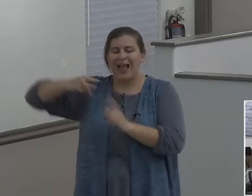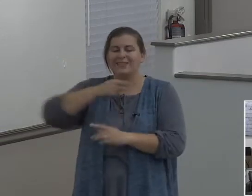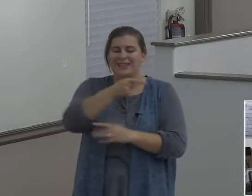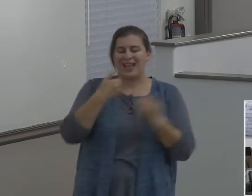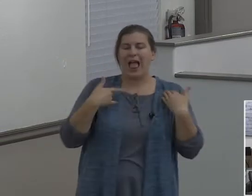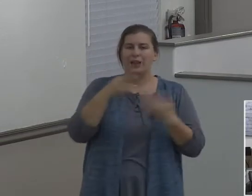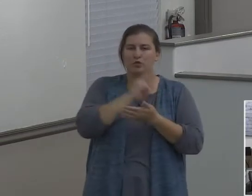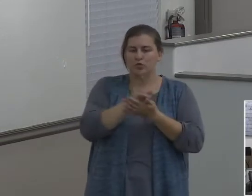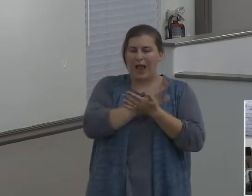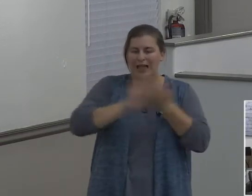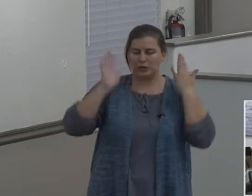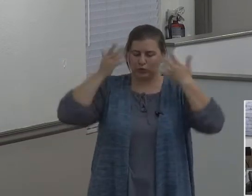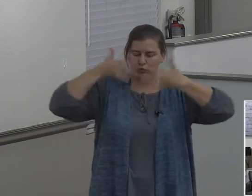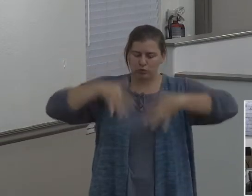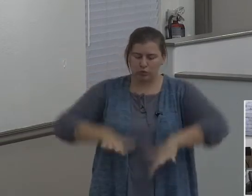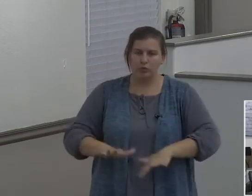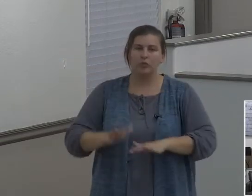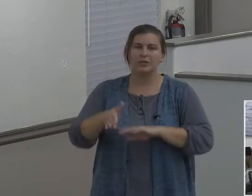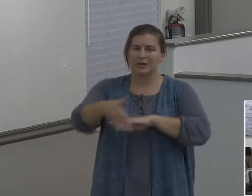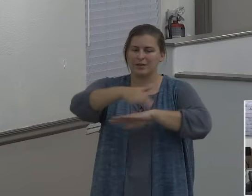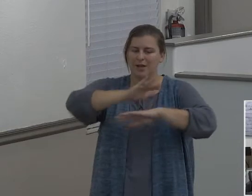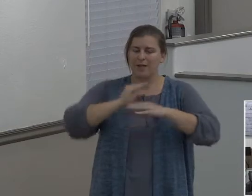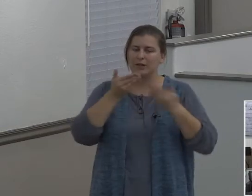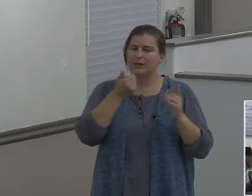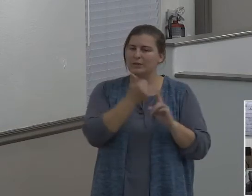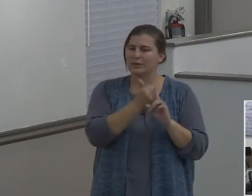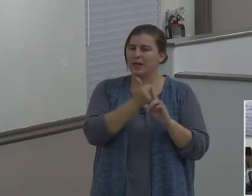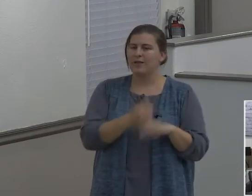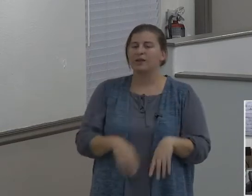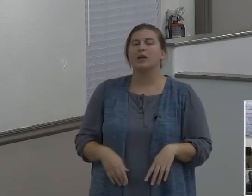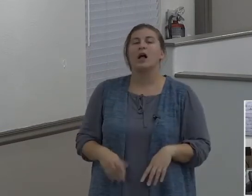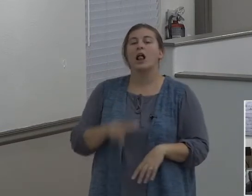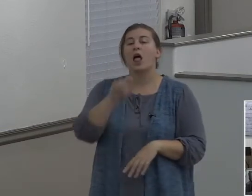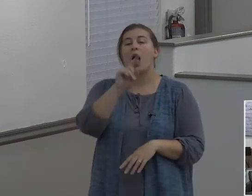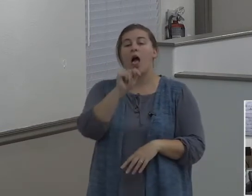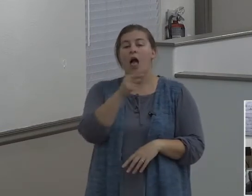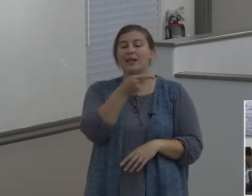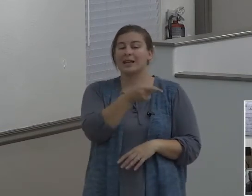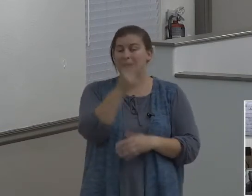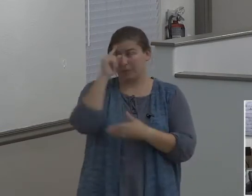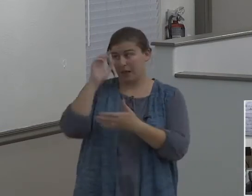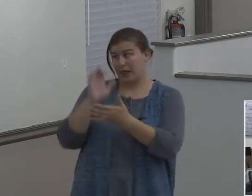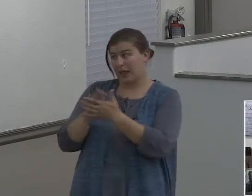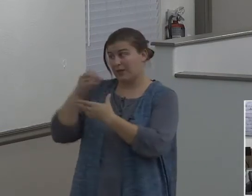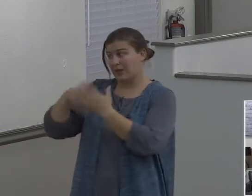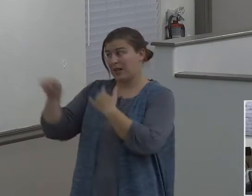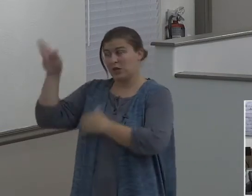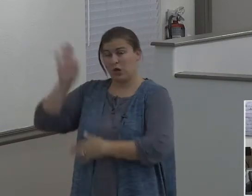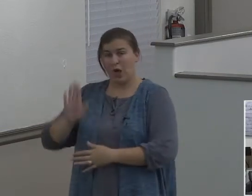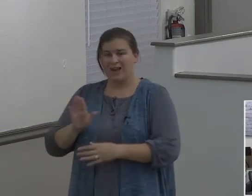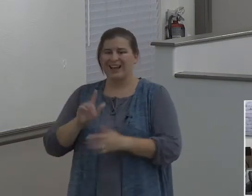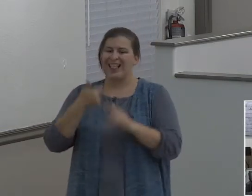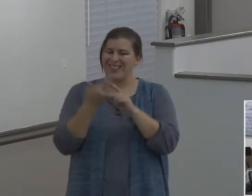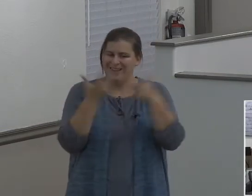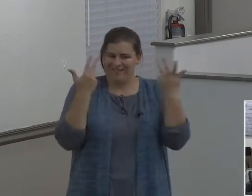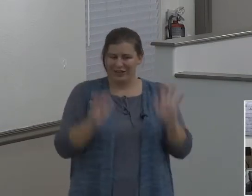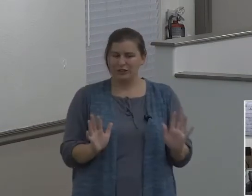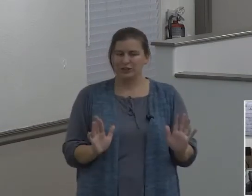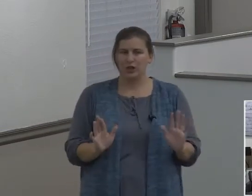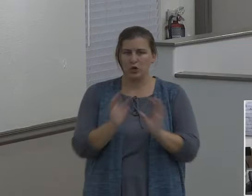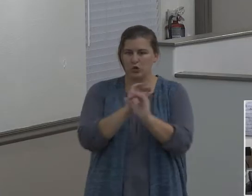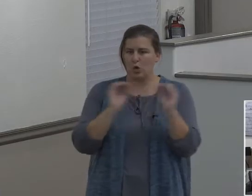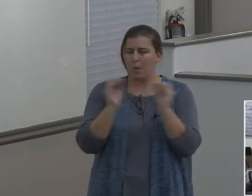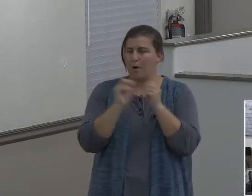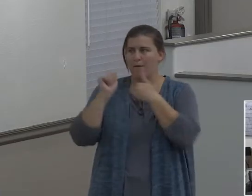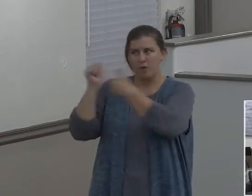Lot was a believer in the true God, but that seems to be where it ends. And he just,